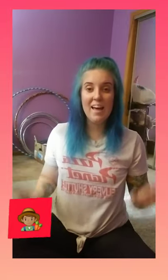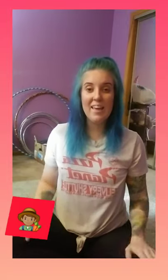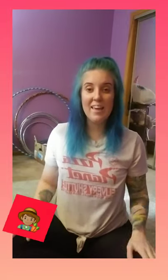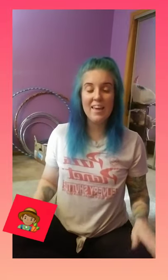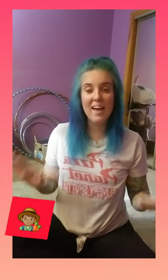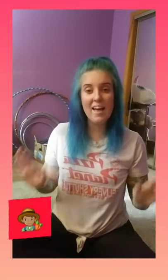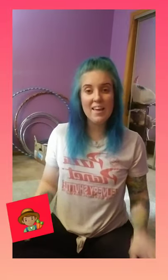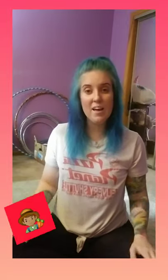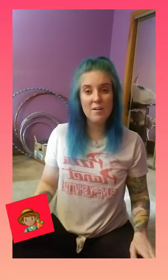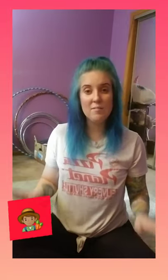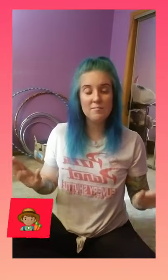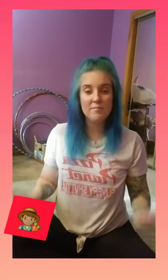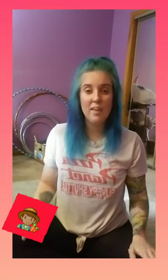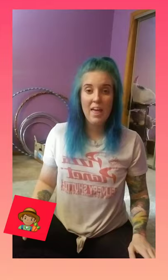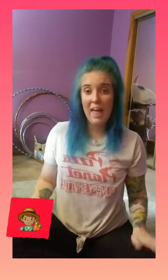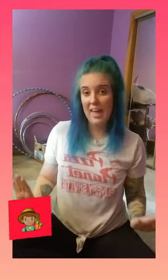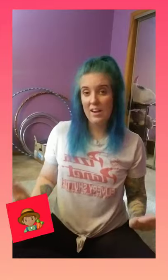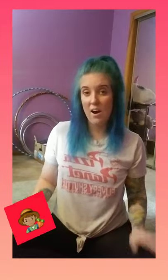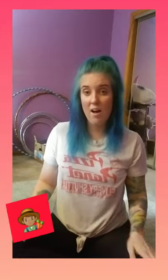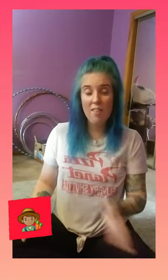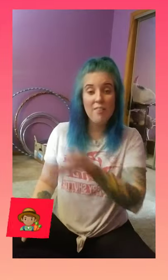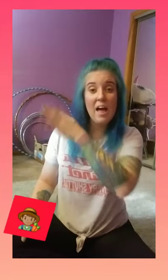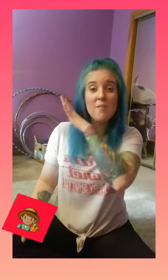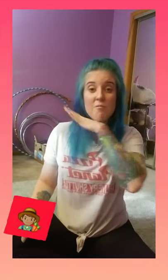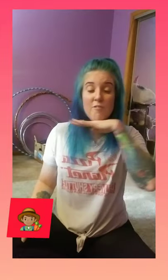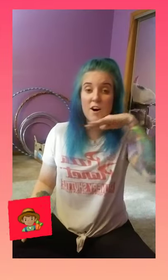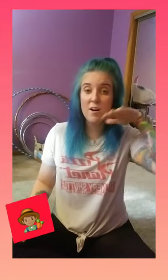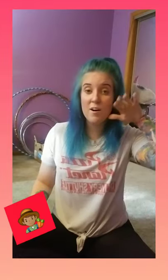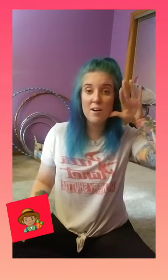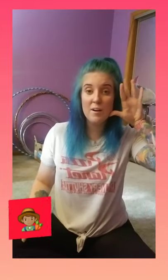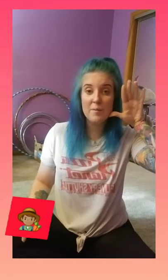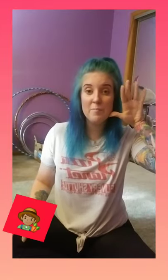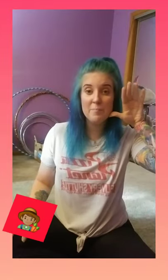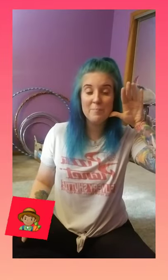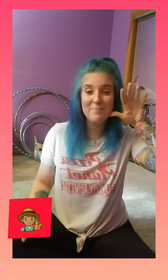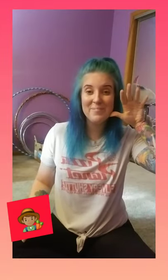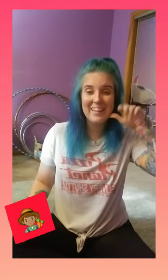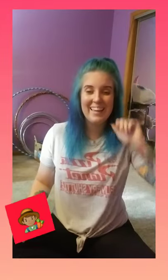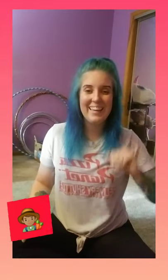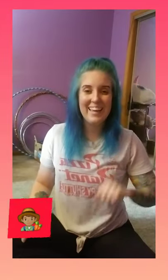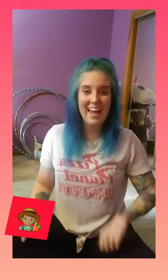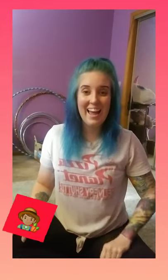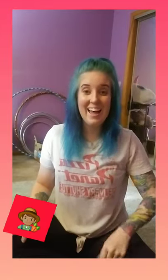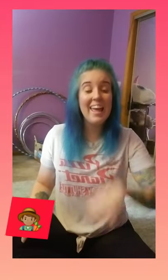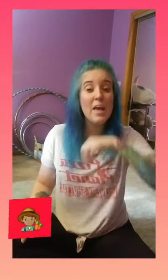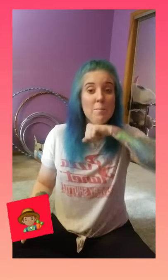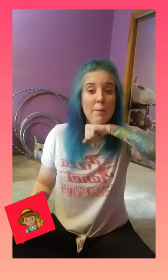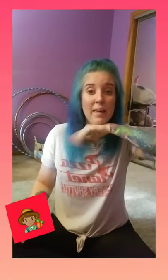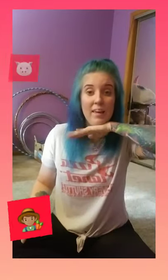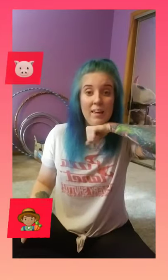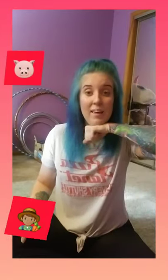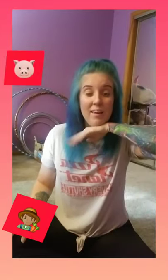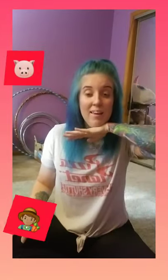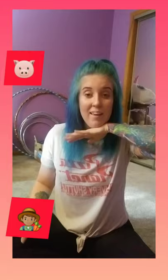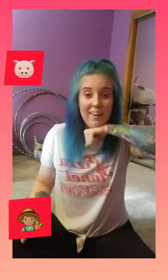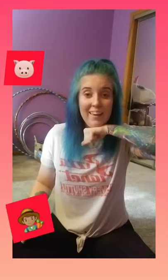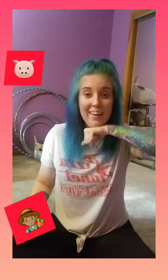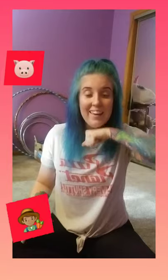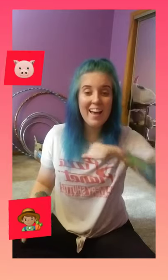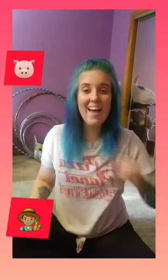-E-I-O. And on that farm he had a pig. E-I